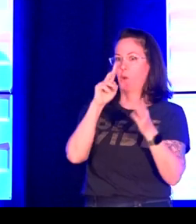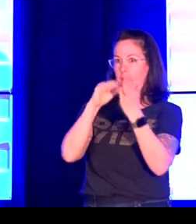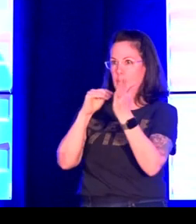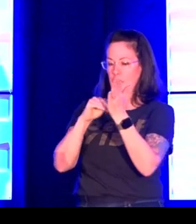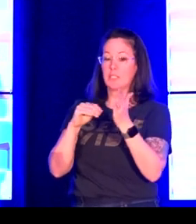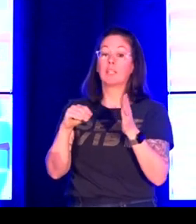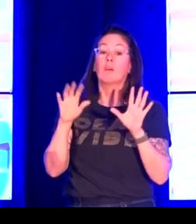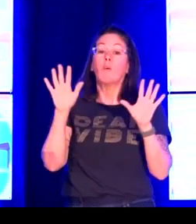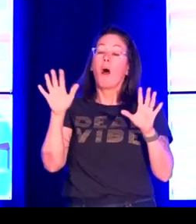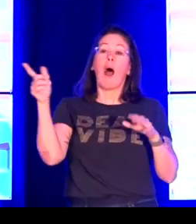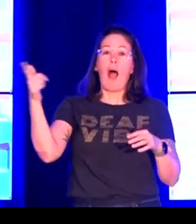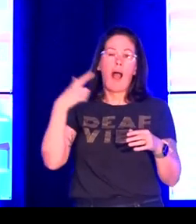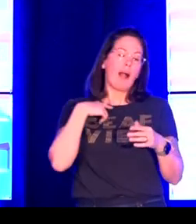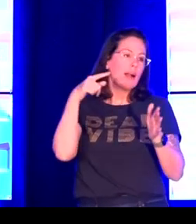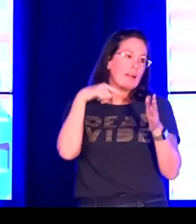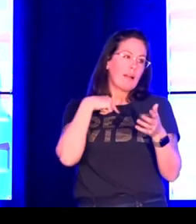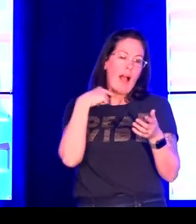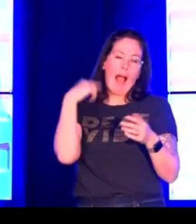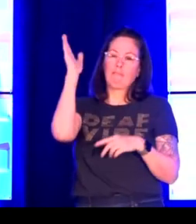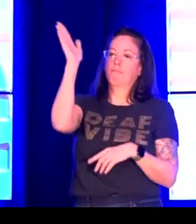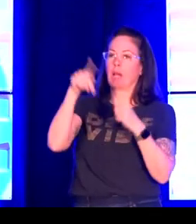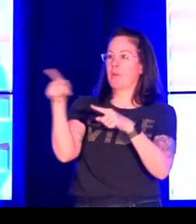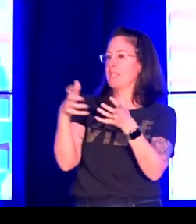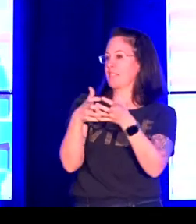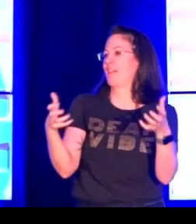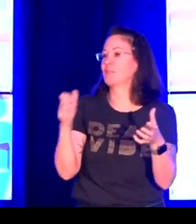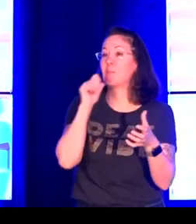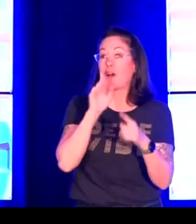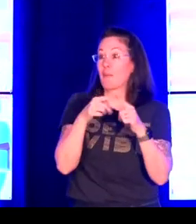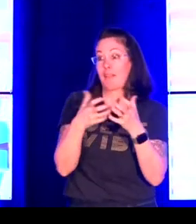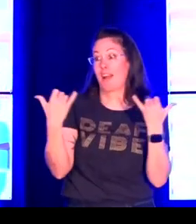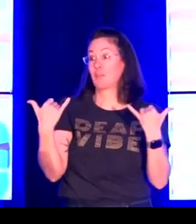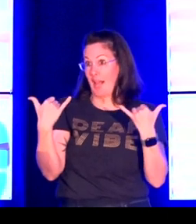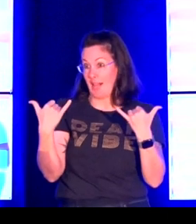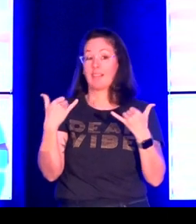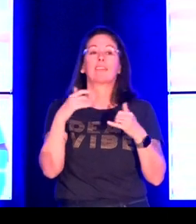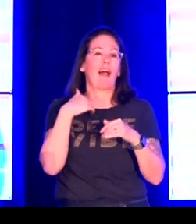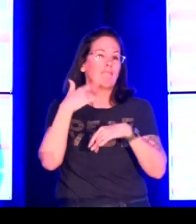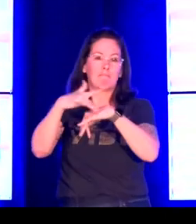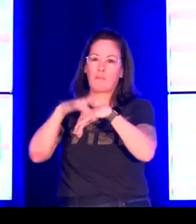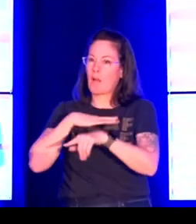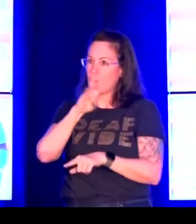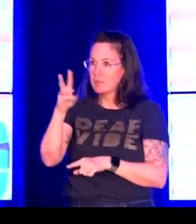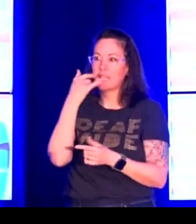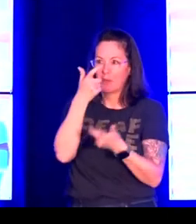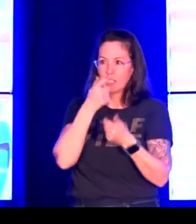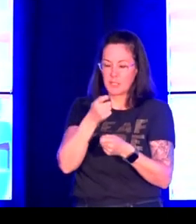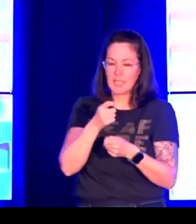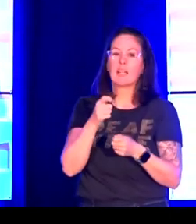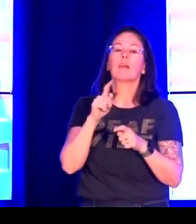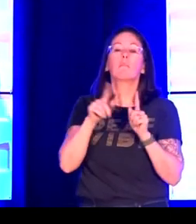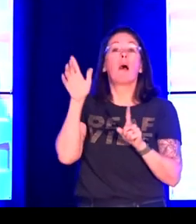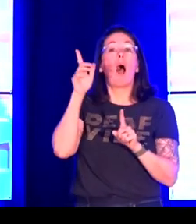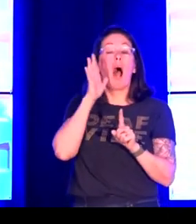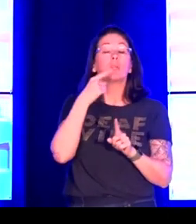we refer to it in social media so that it's accessible there and I talk about this a lot so I'm not going to talk about it a great deal tonight